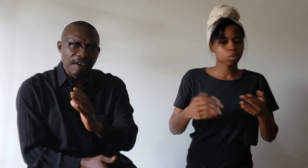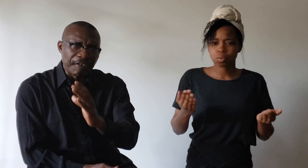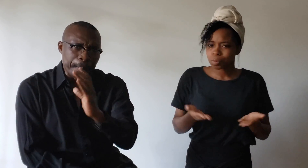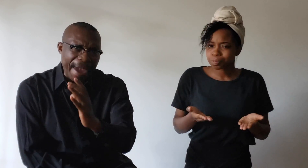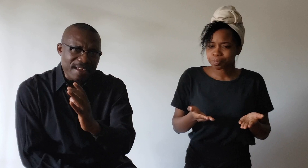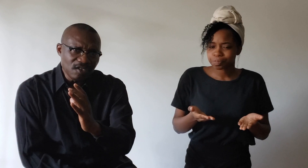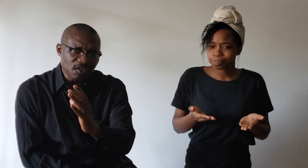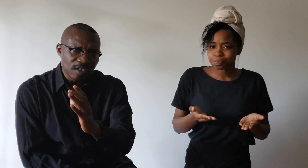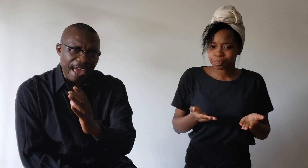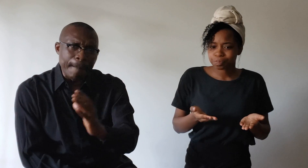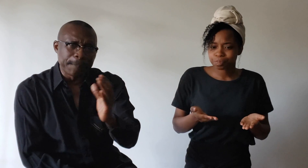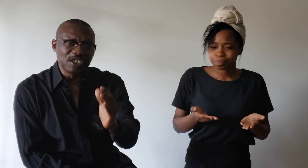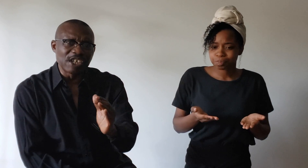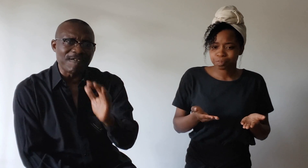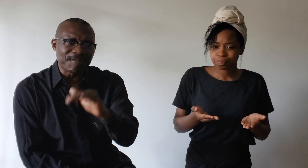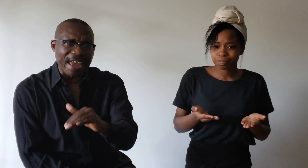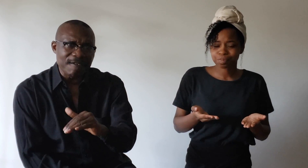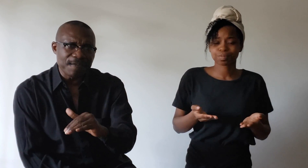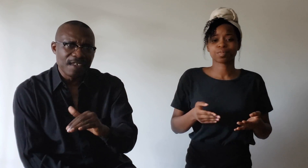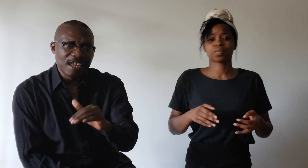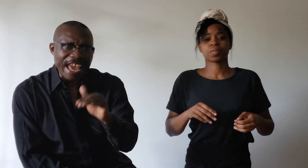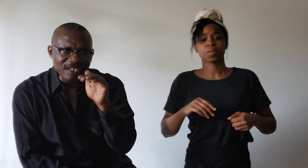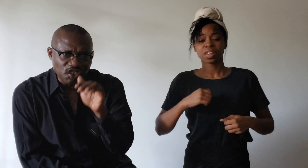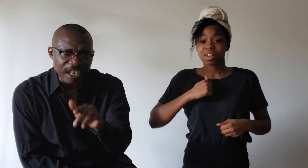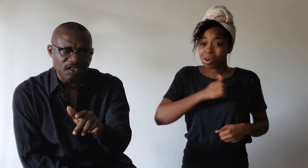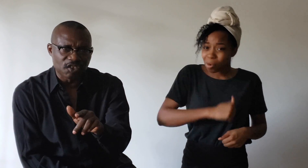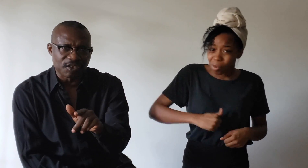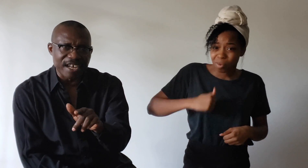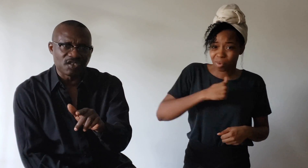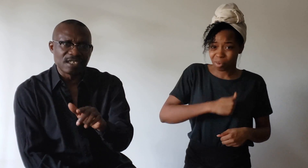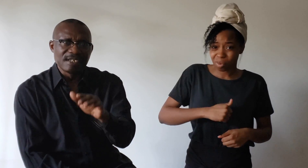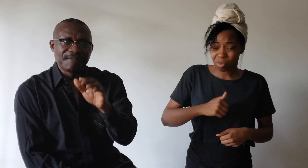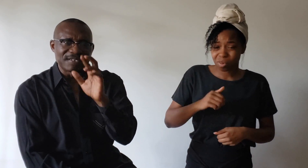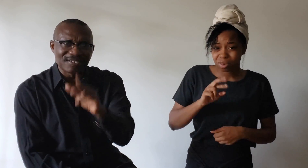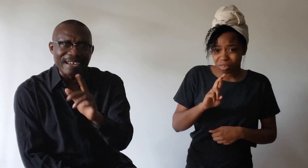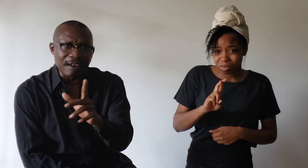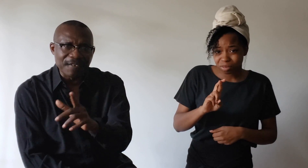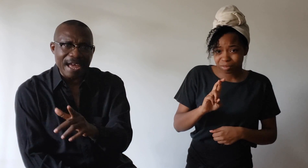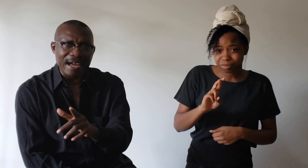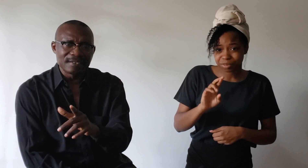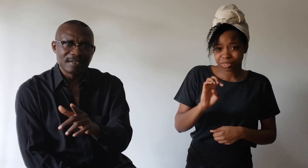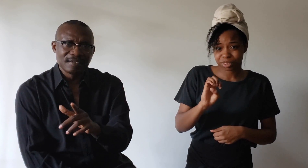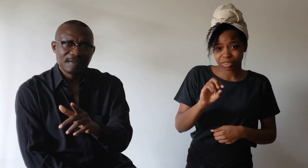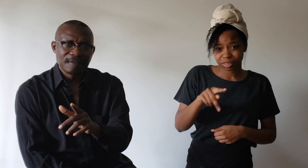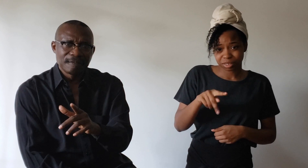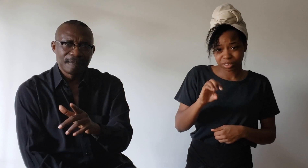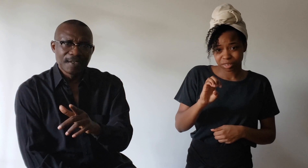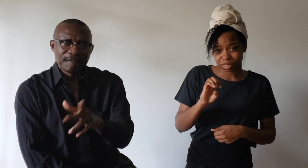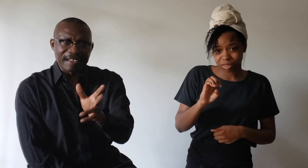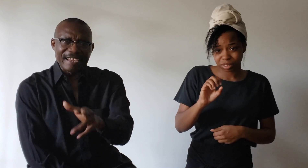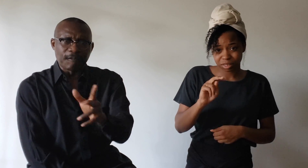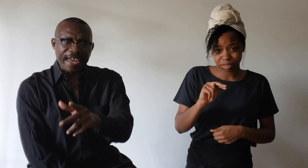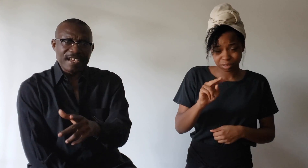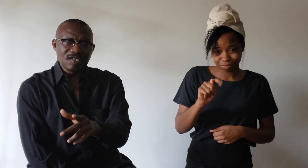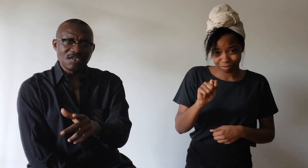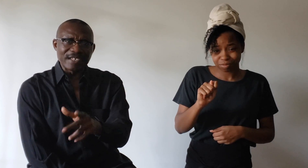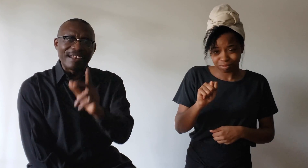Repent and put your faith in Jesus Christ, the Son of God, the King of kings and